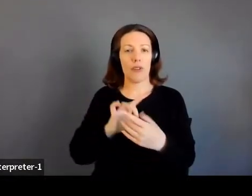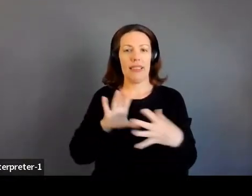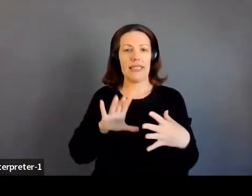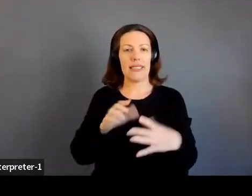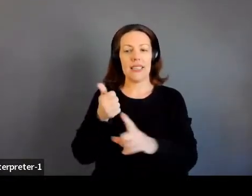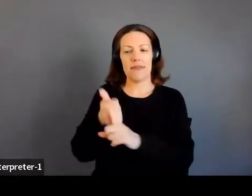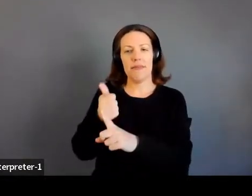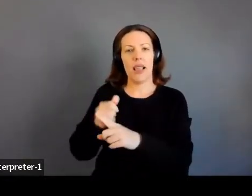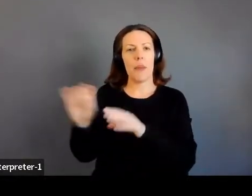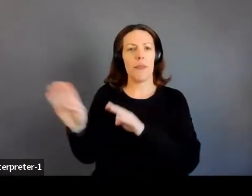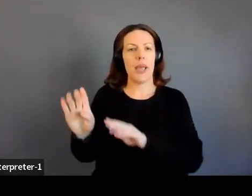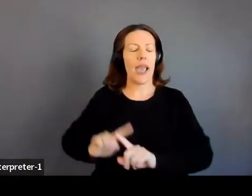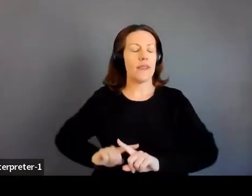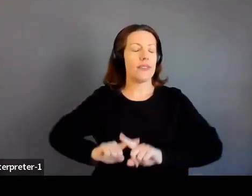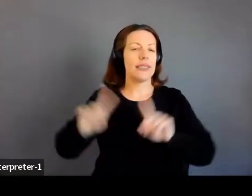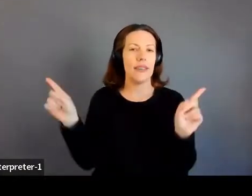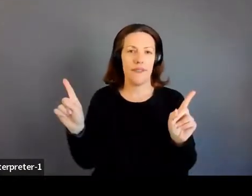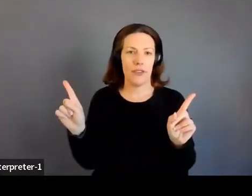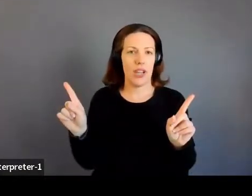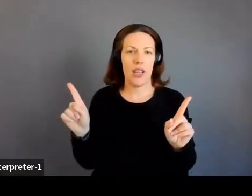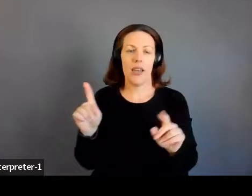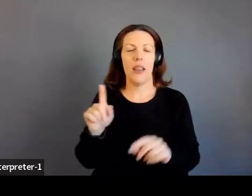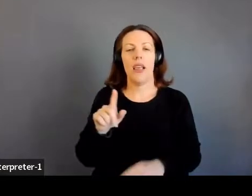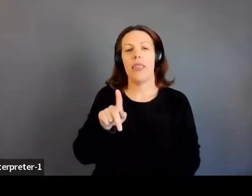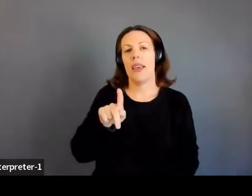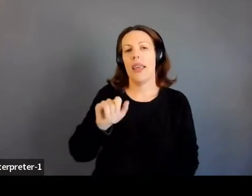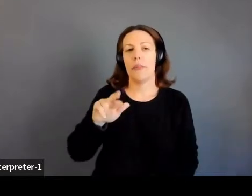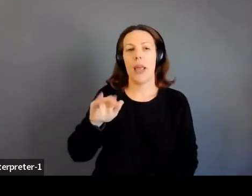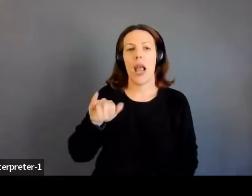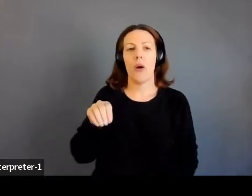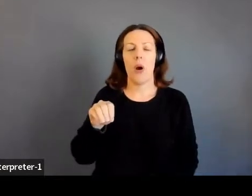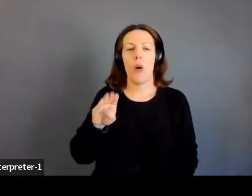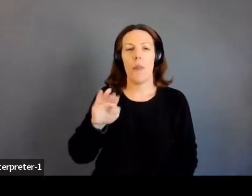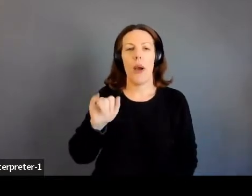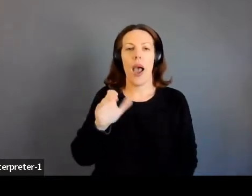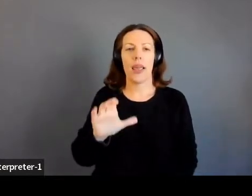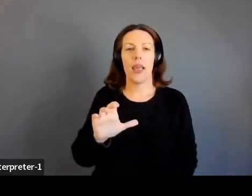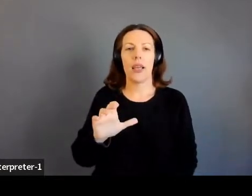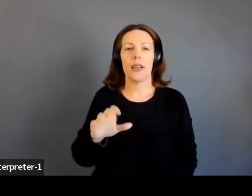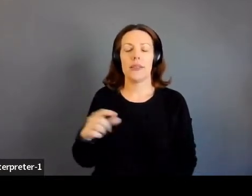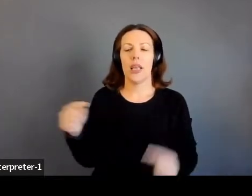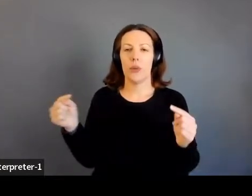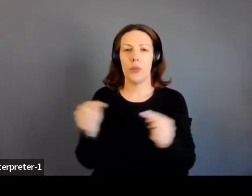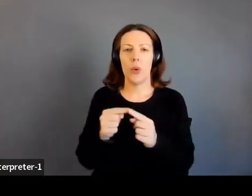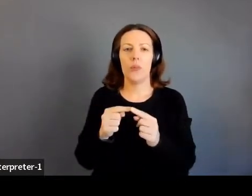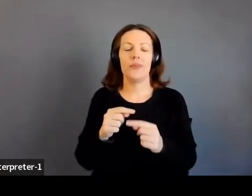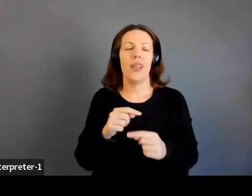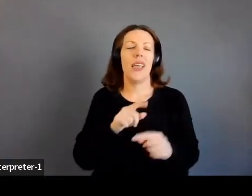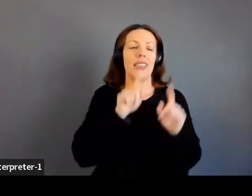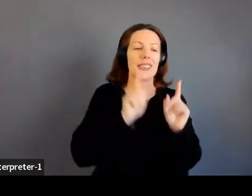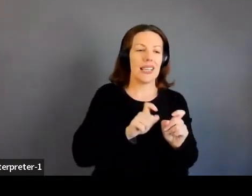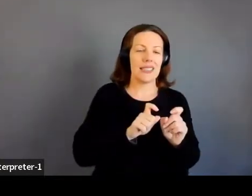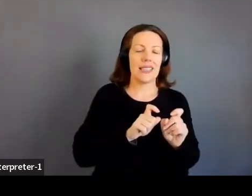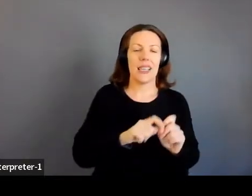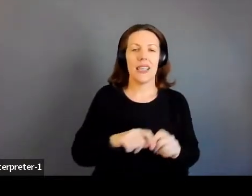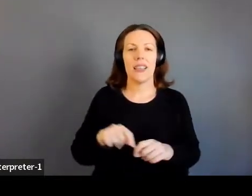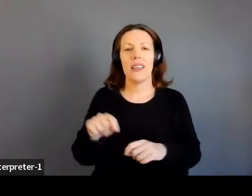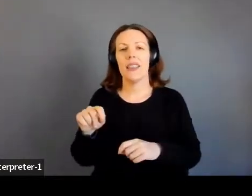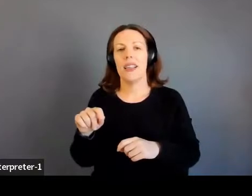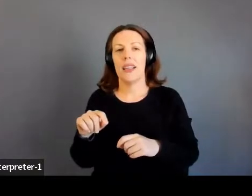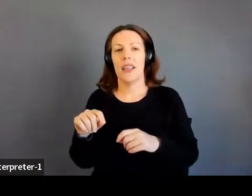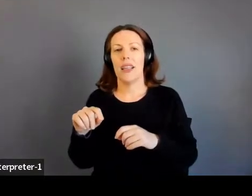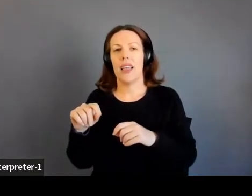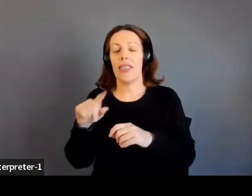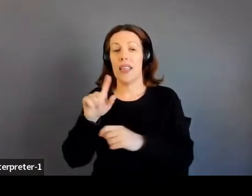way I had never seen before in parabolic flight and microgravity flight, where the acceleration forces in a parabolic flight are just so much more